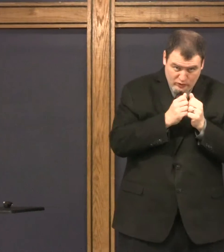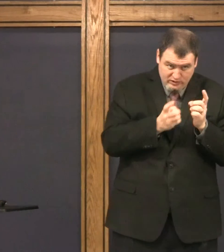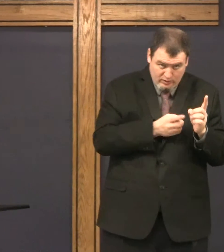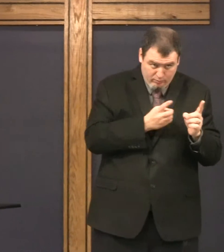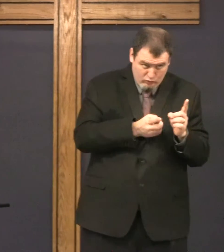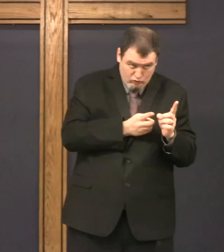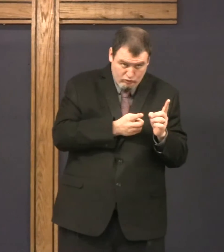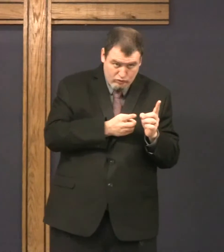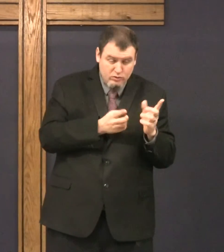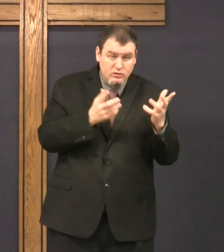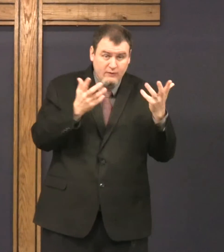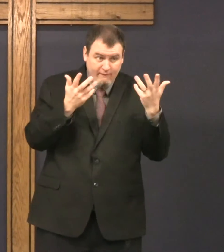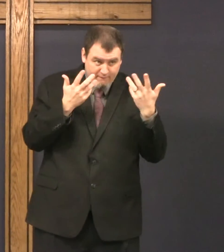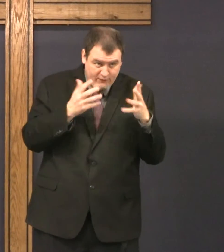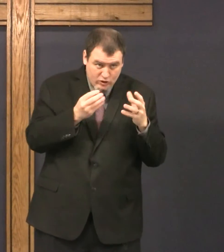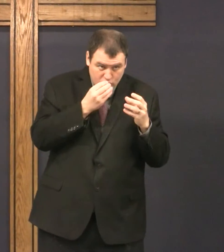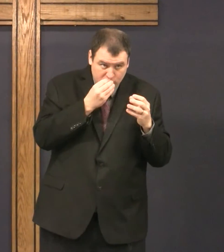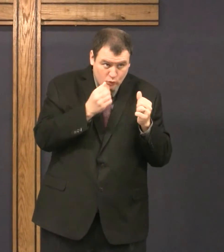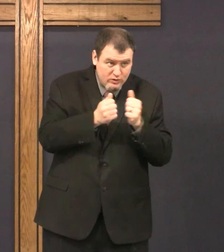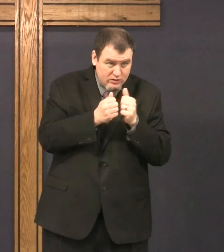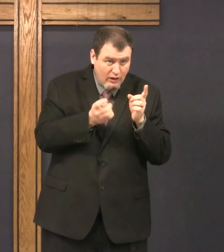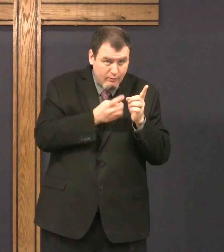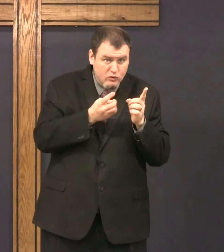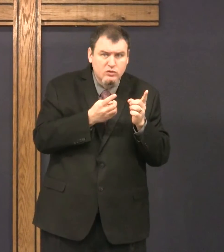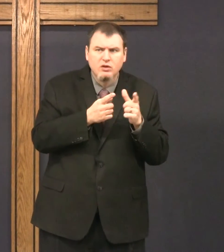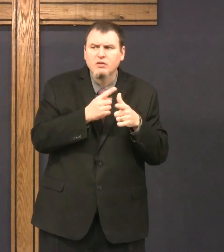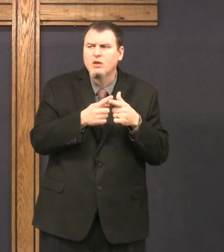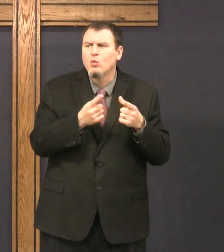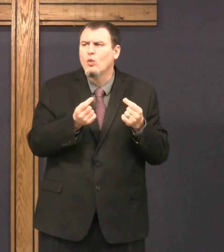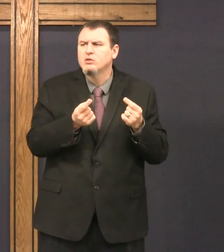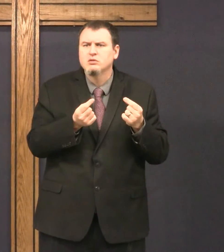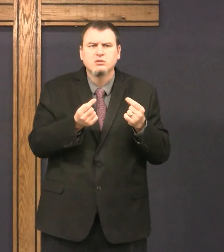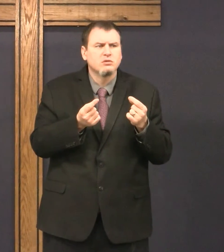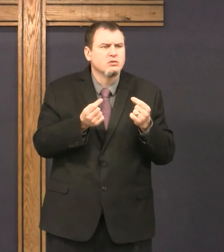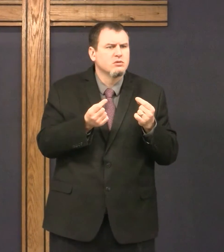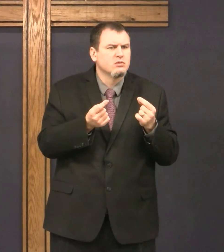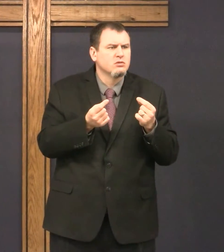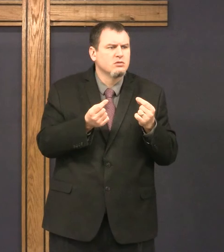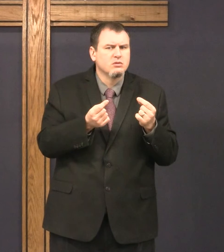that Jesus ate with the disciples and then what did he do?